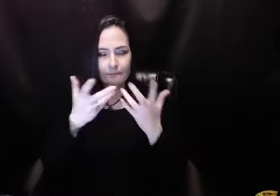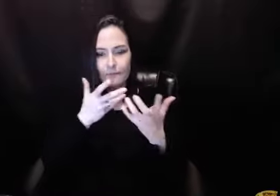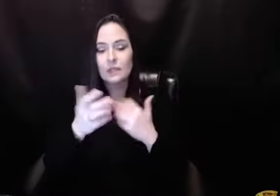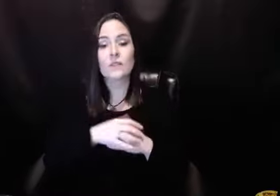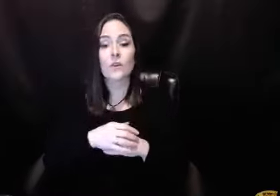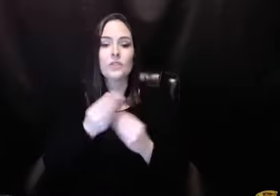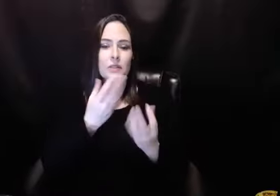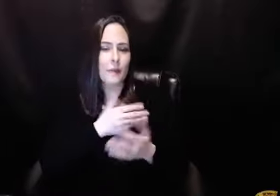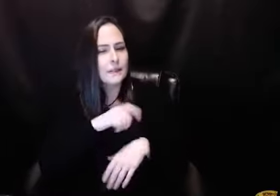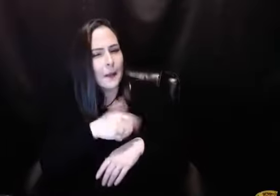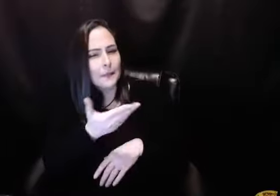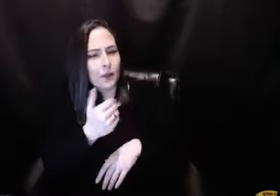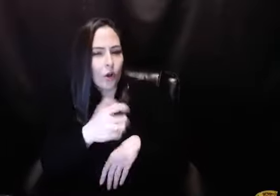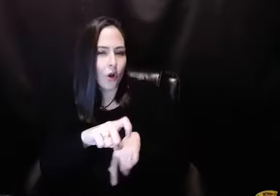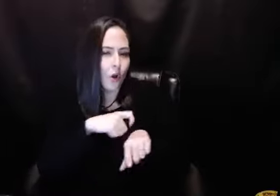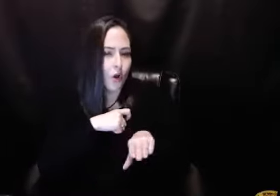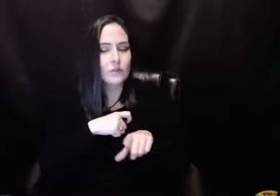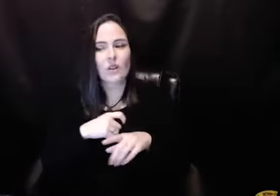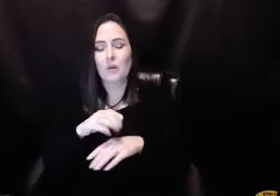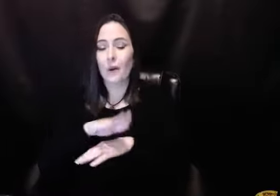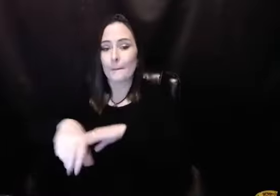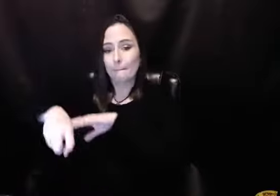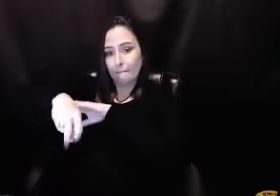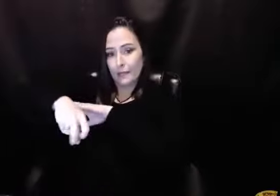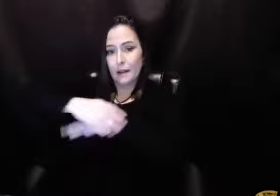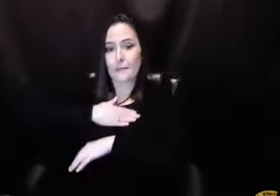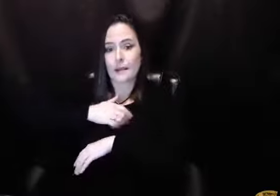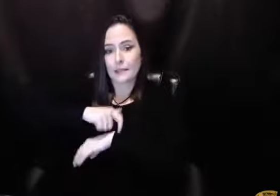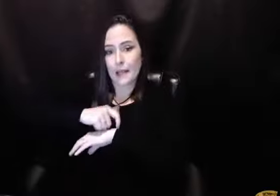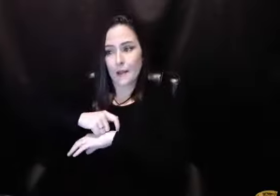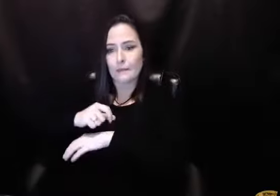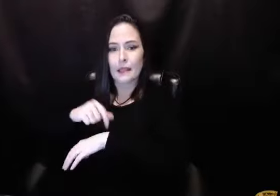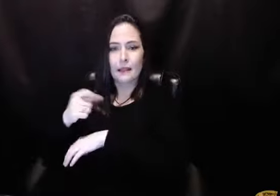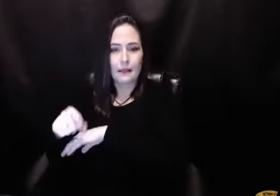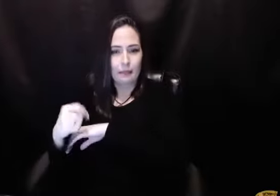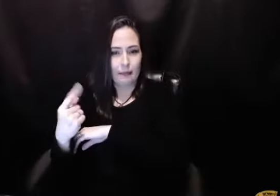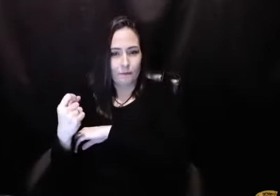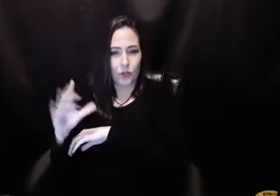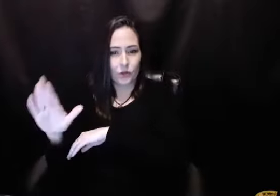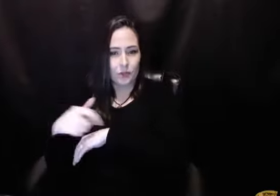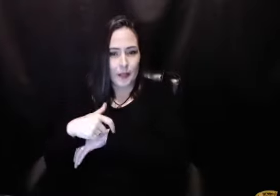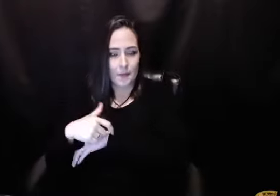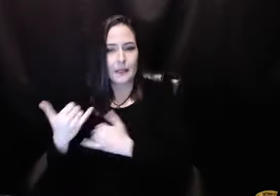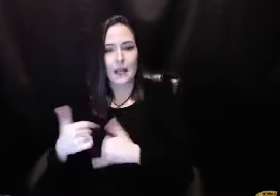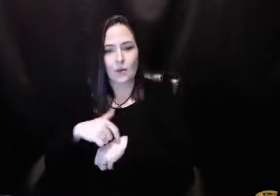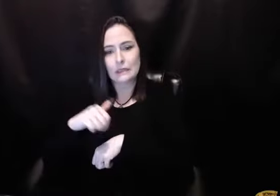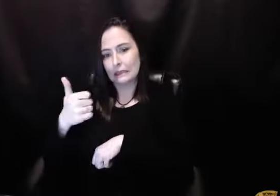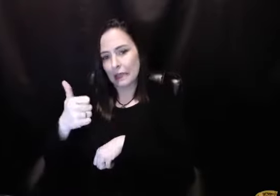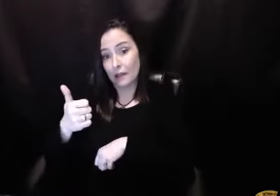for us to get on the same wavelength. Therefore, and then she told me the time to call. So we used to do our calls at midnight my time,